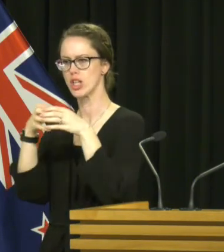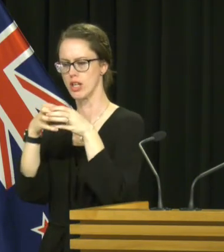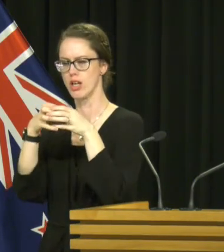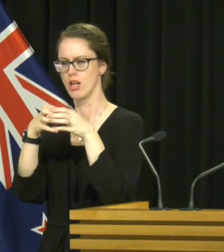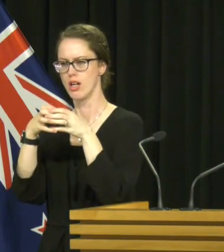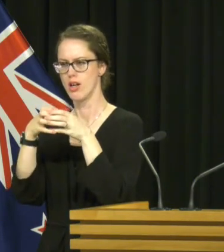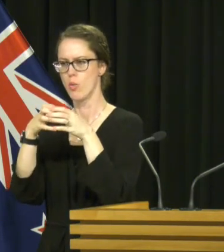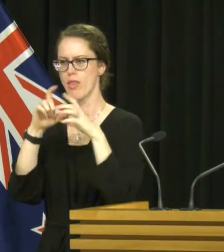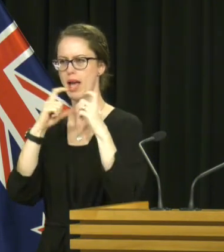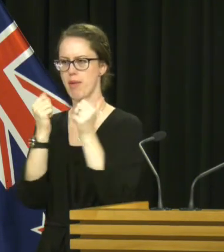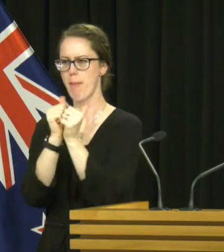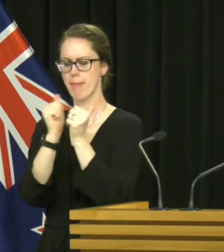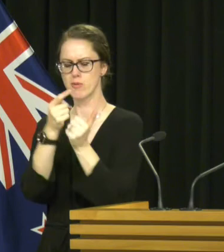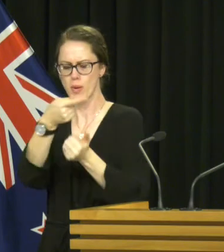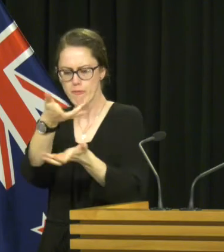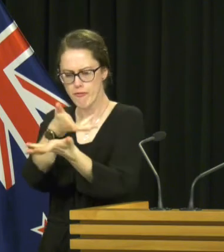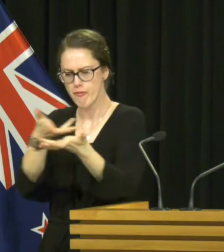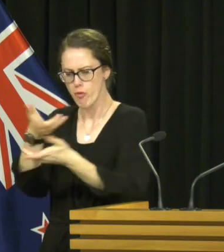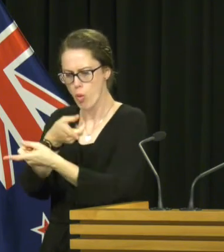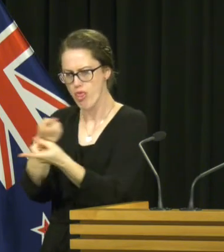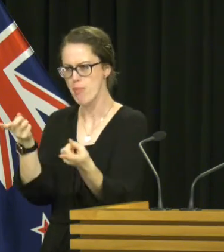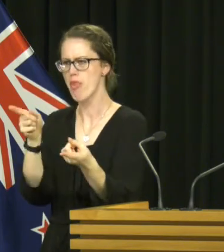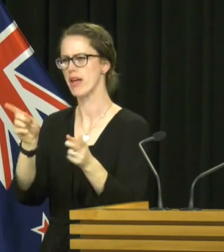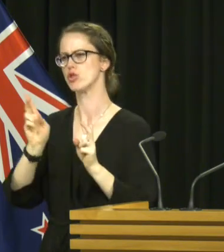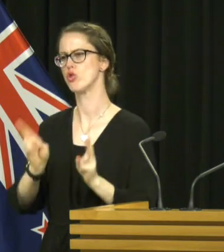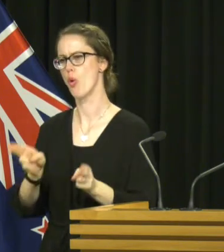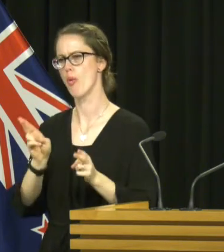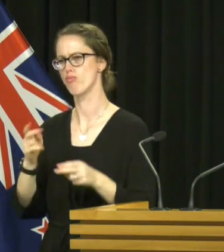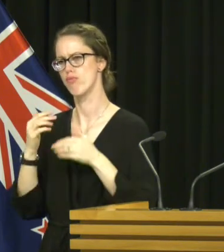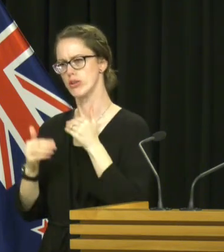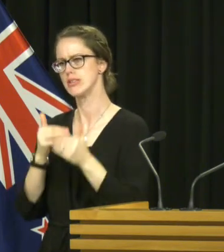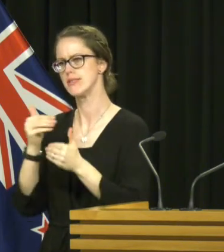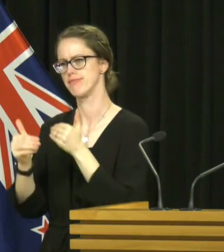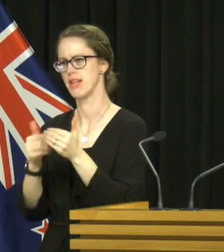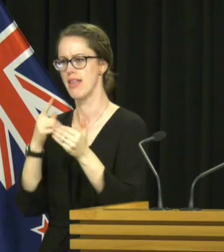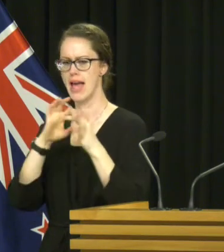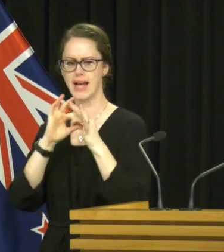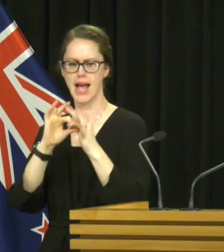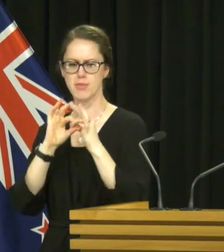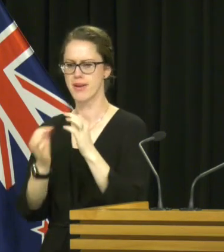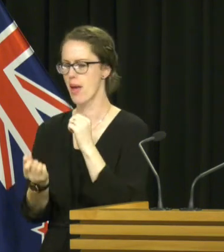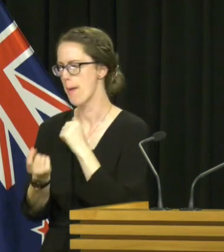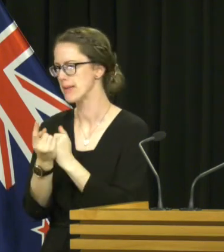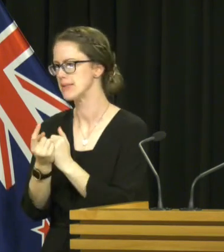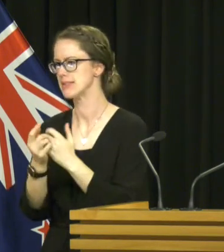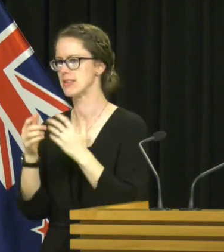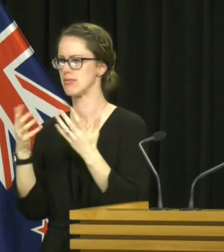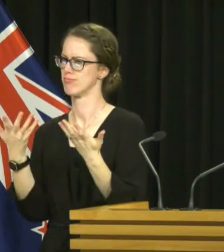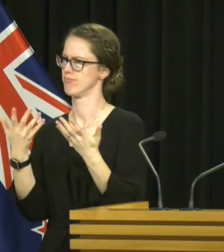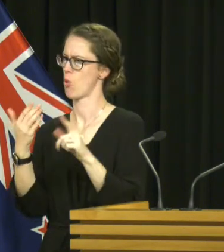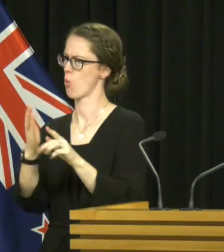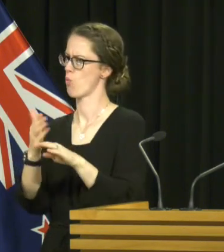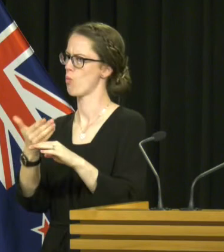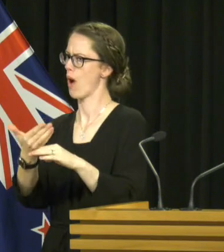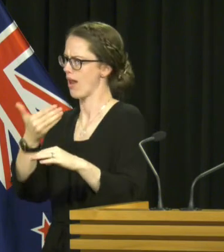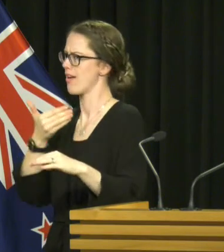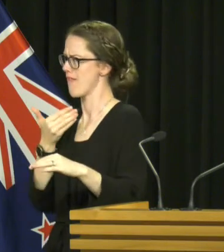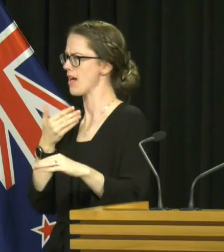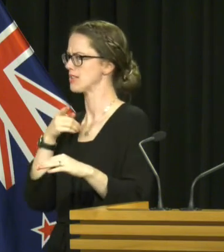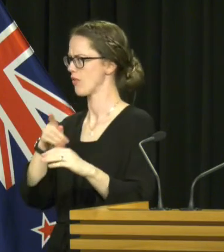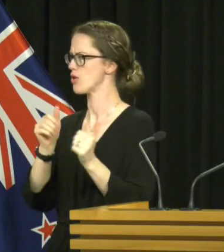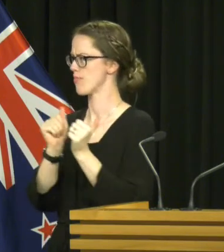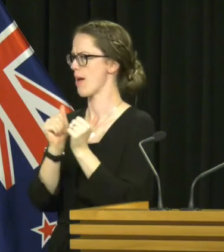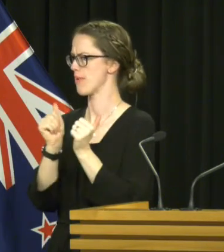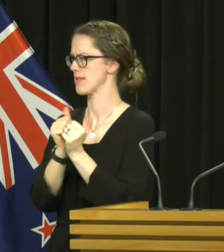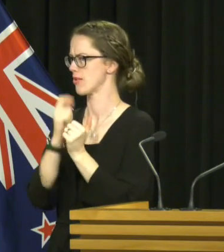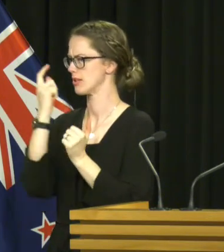of Cabinet Papers and Cabinet Committee Papers. That's our normal practice. So that engagement happens well in advance of those